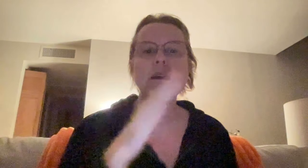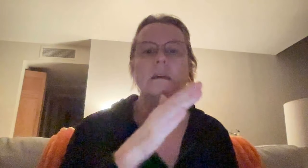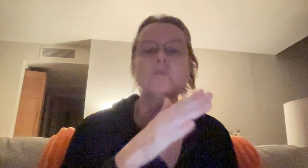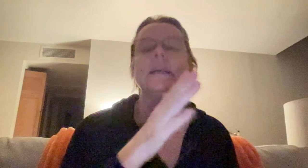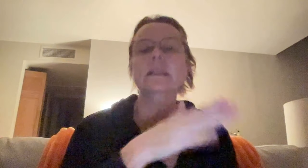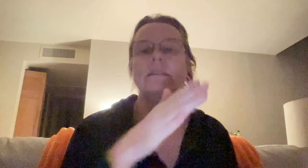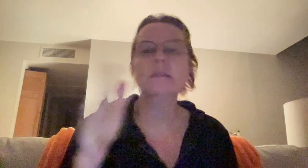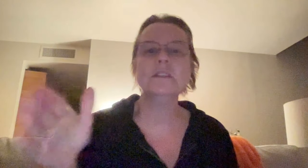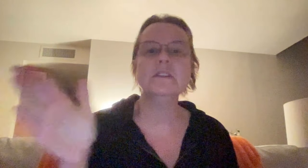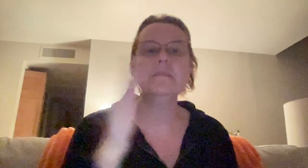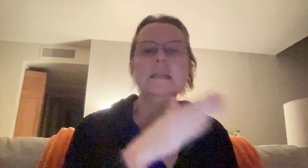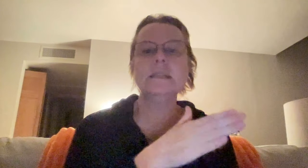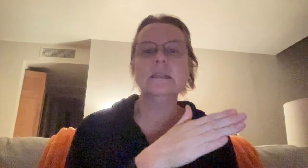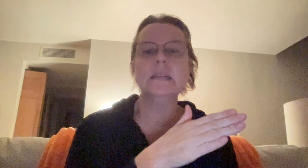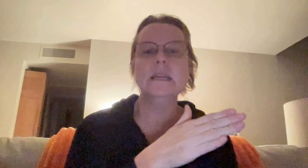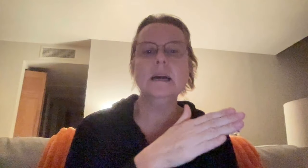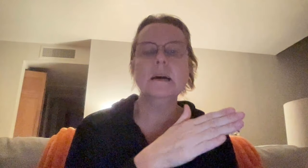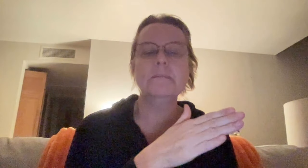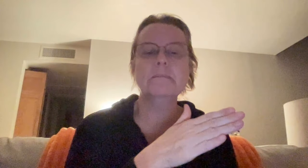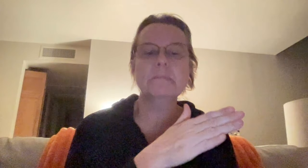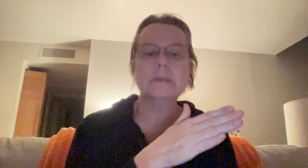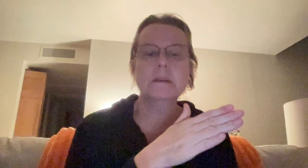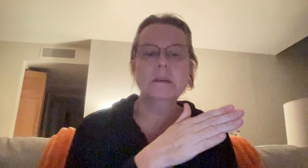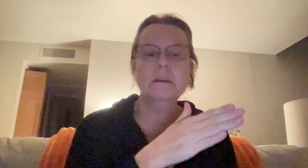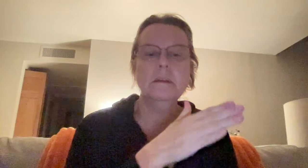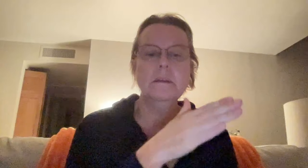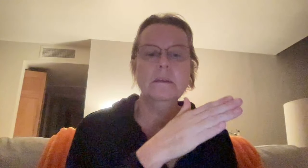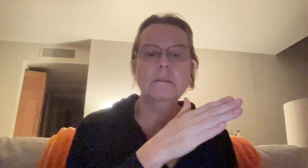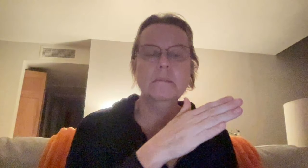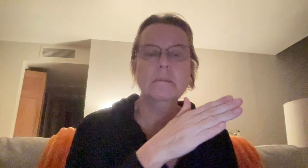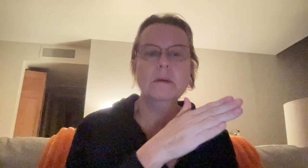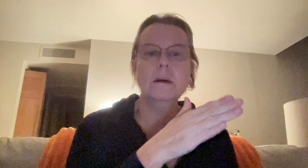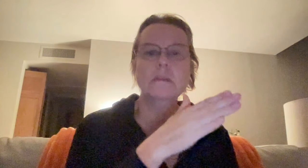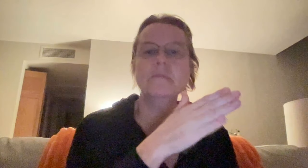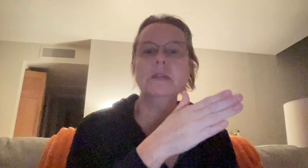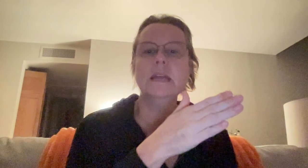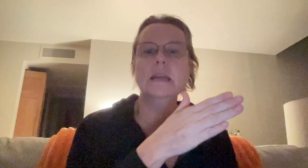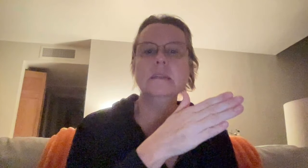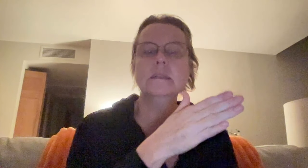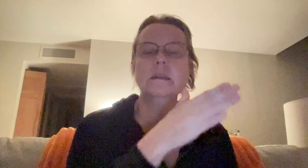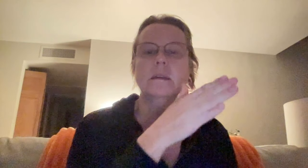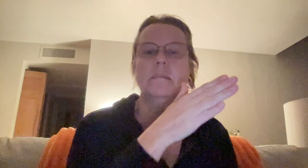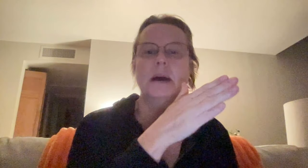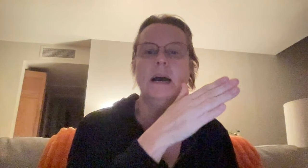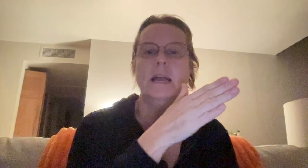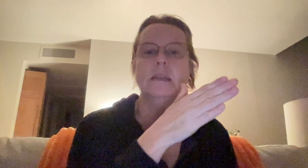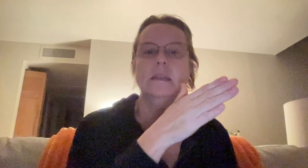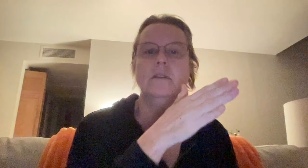oh, take in information. You'll basically communicate by, you know,